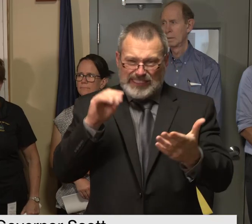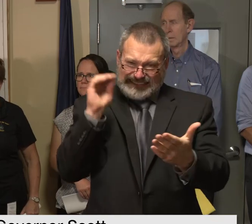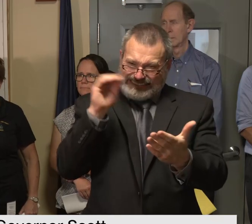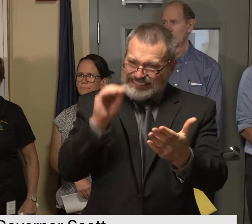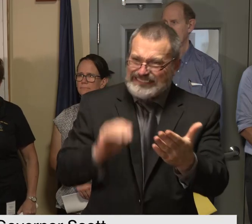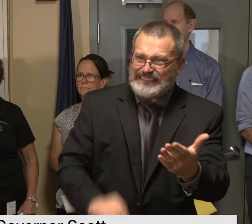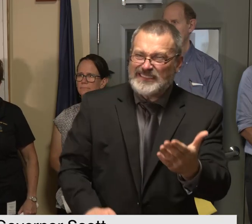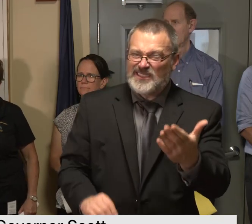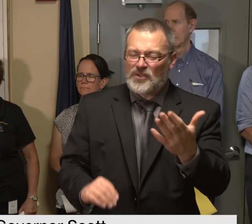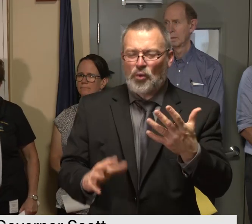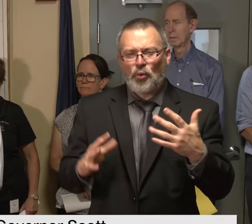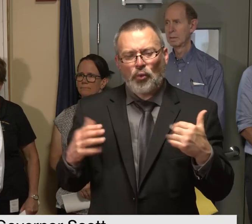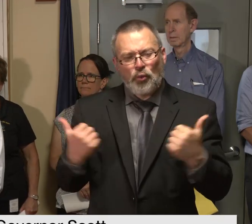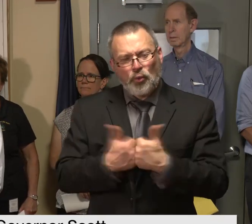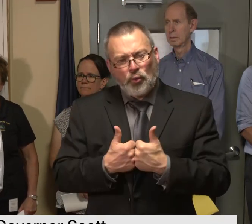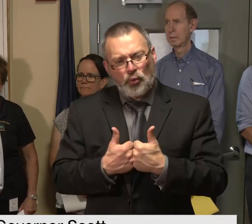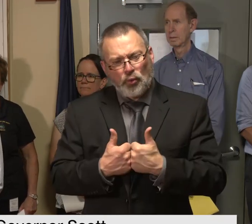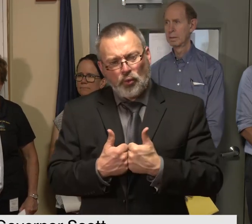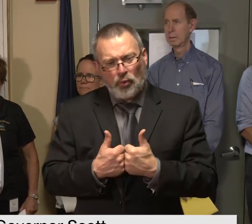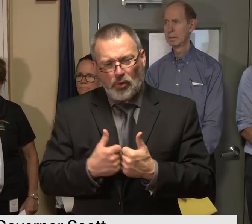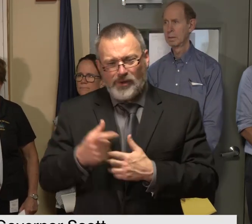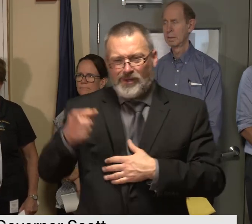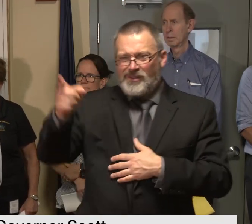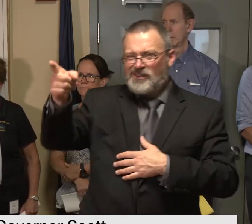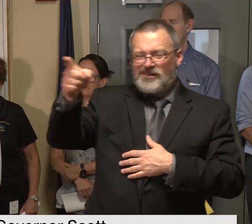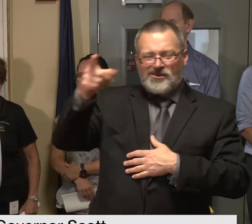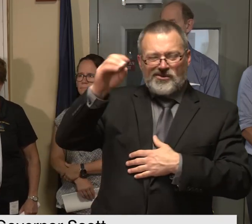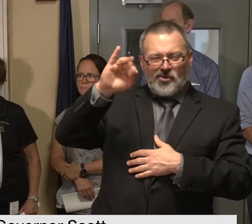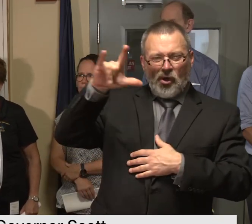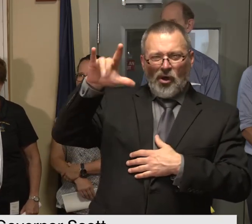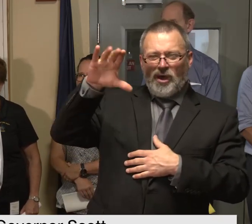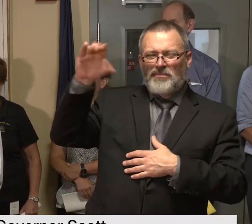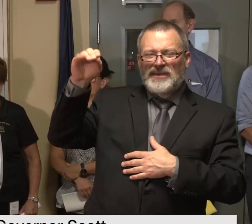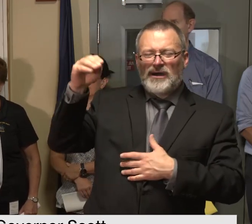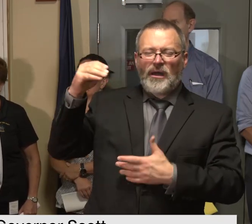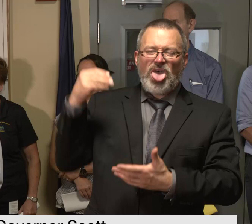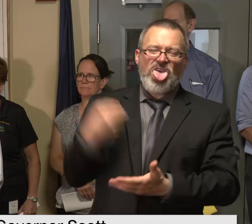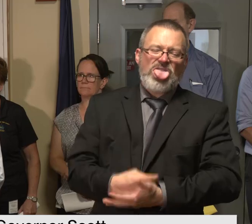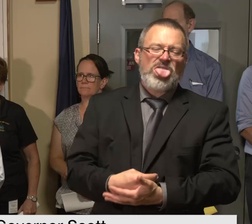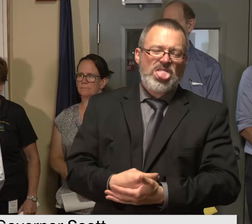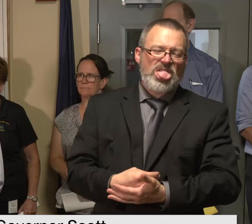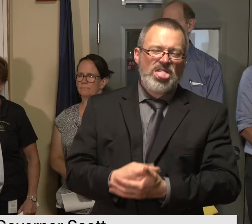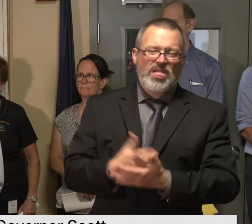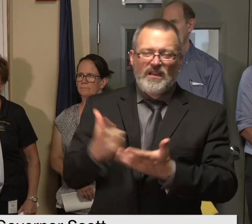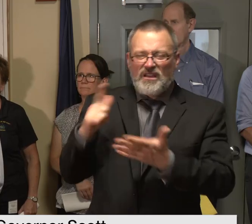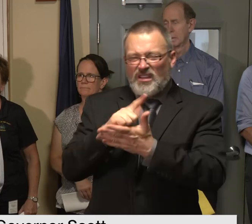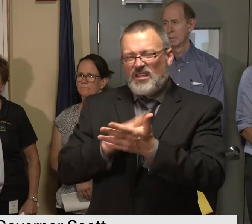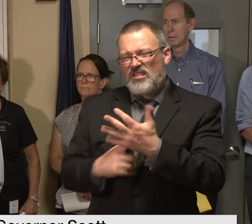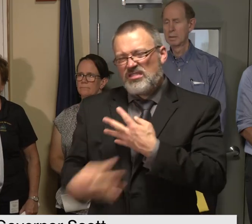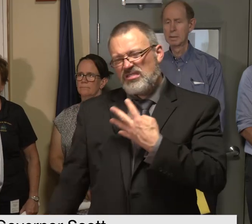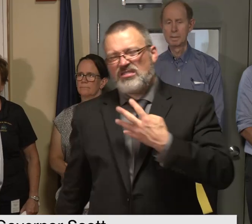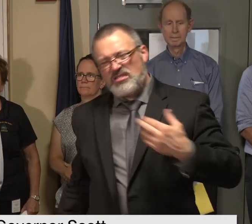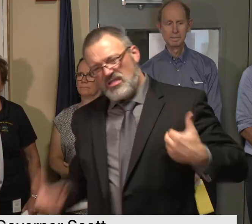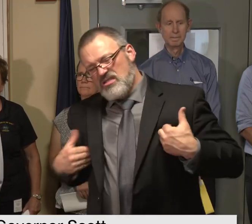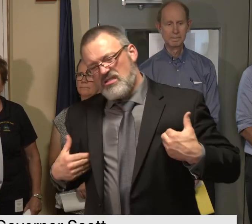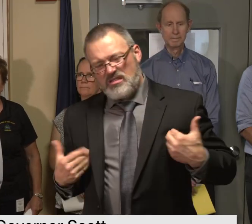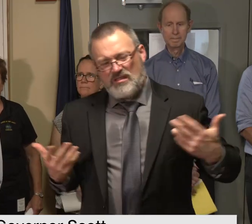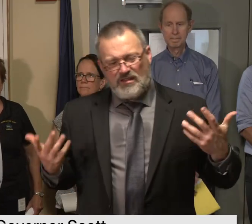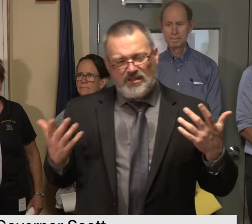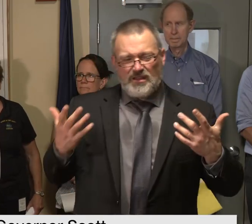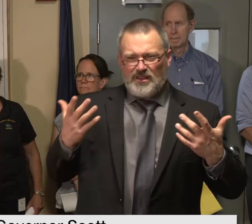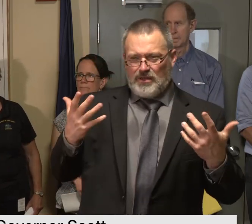big oil has a lot of money a lot of resources and and who is it we are actually going to go after so